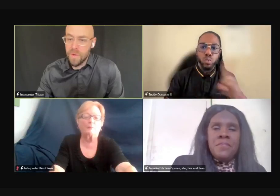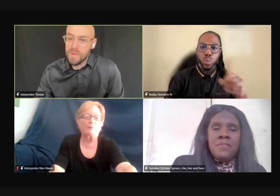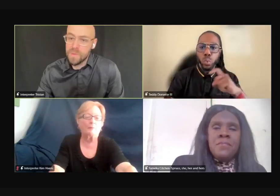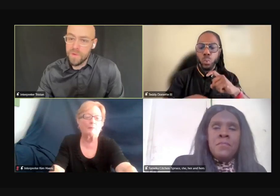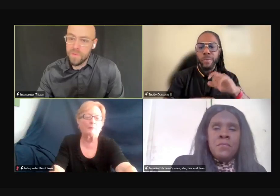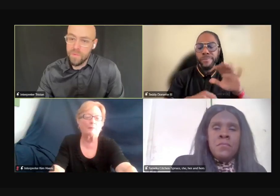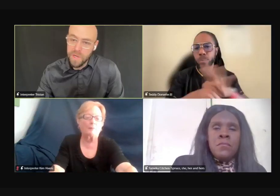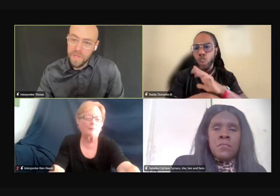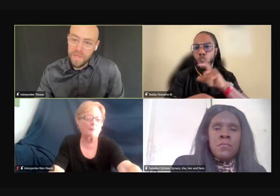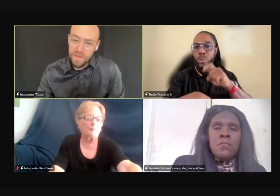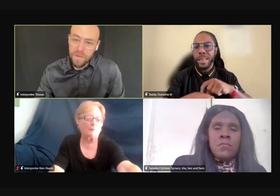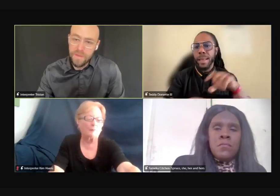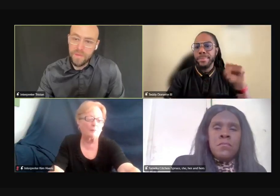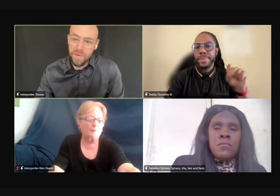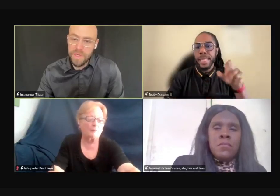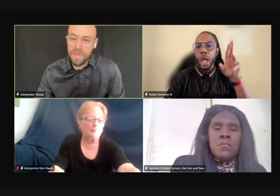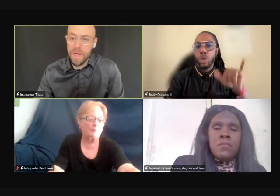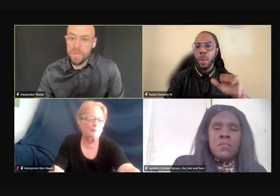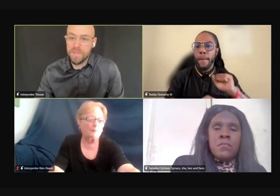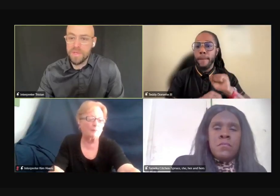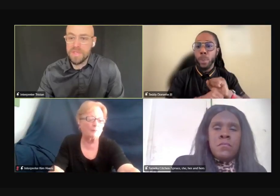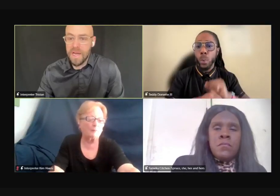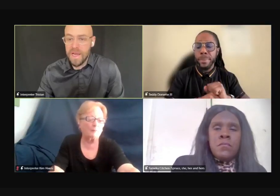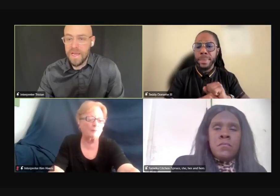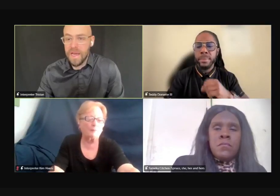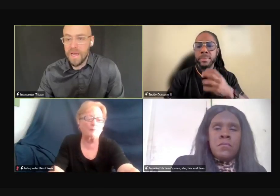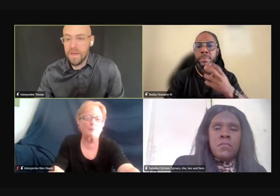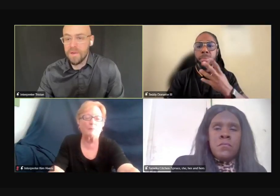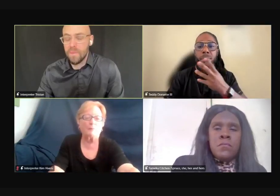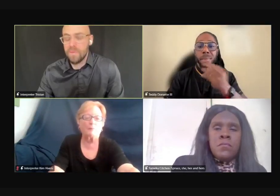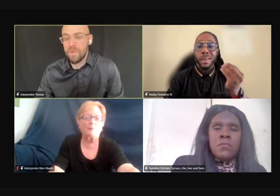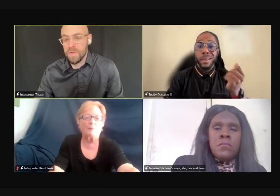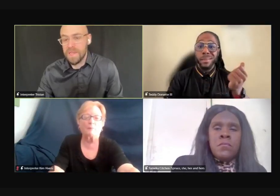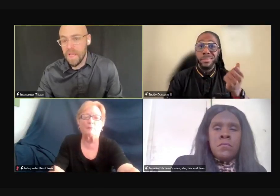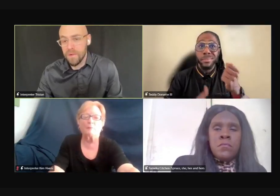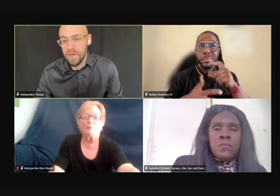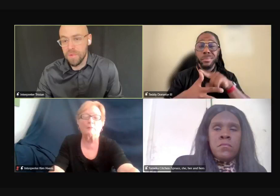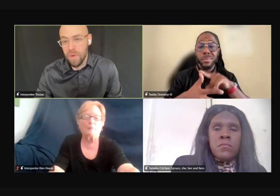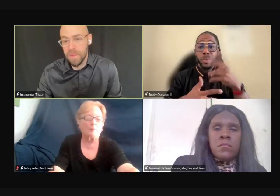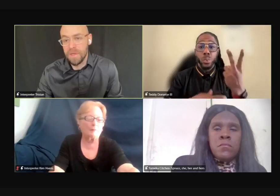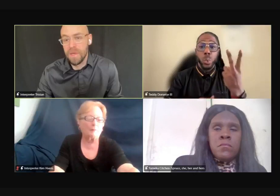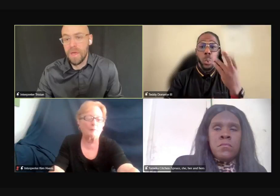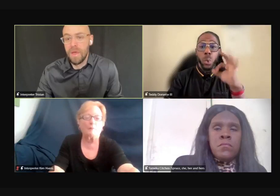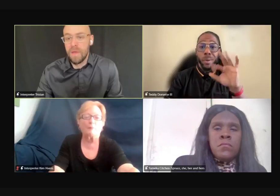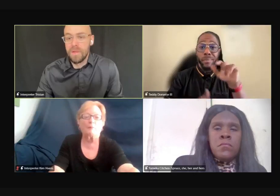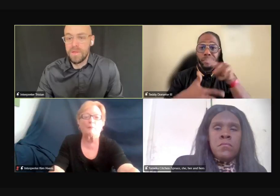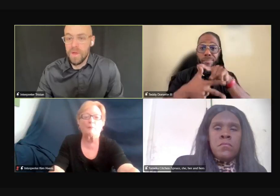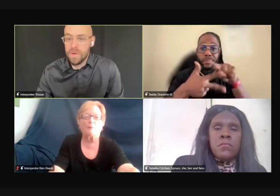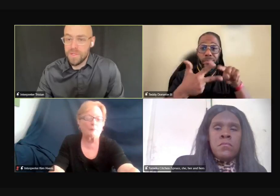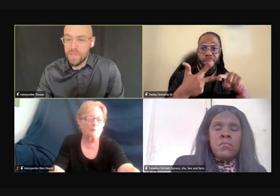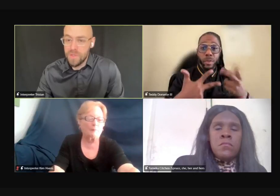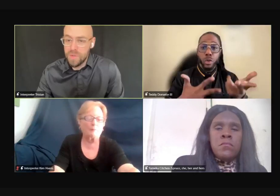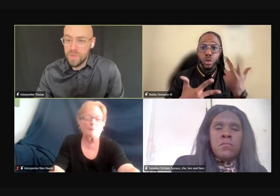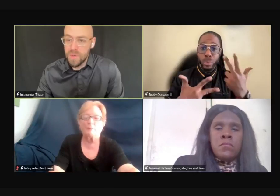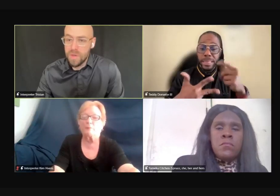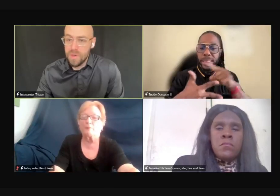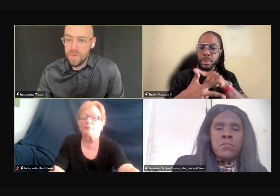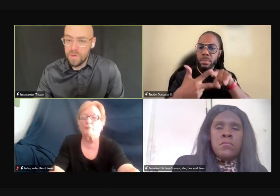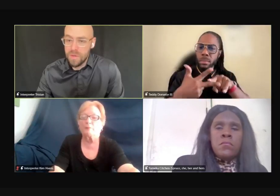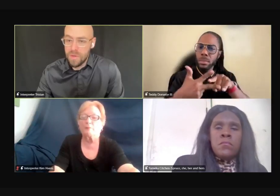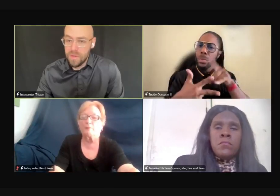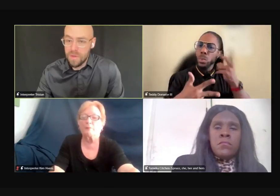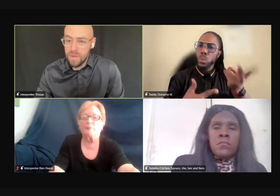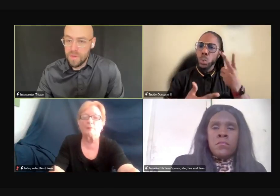So those were really the three opportunities that I had for salaried employment. There were two